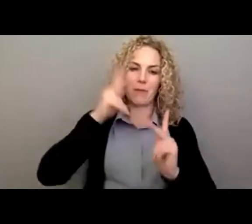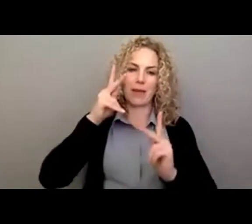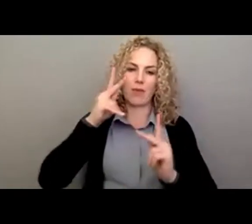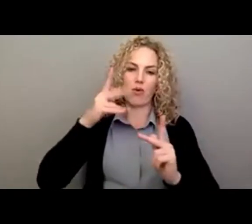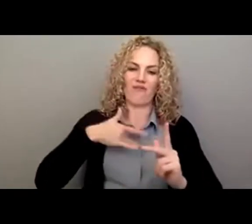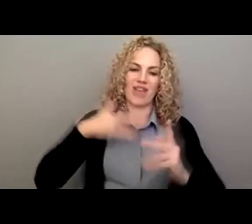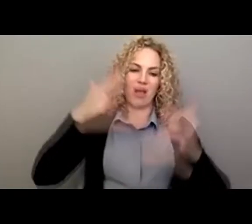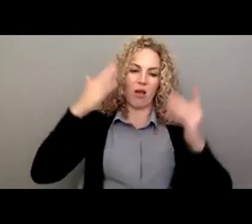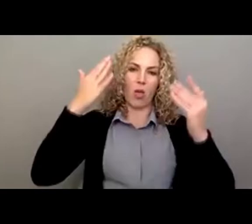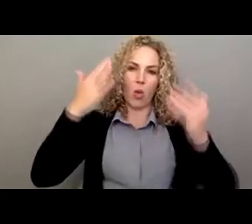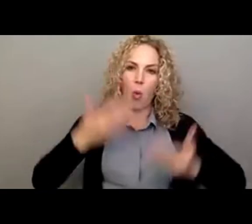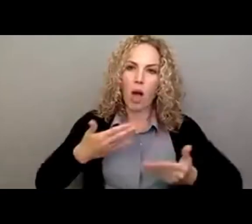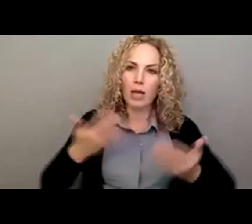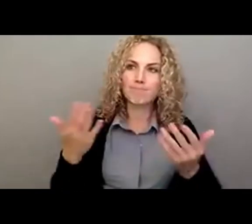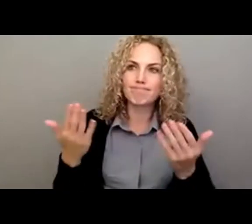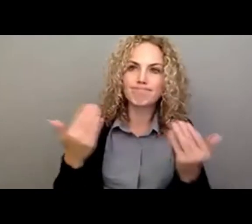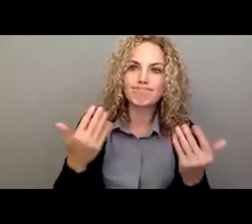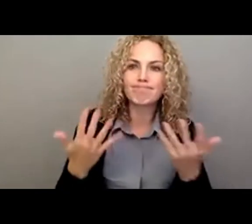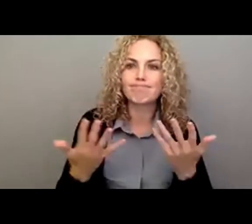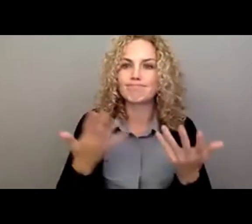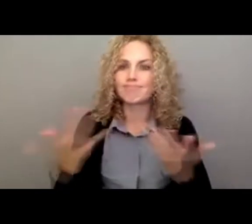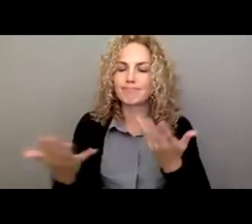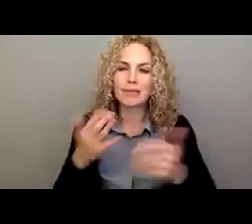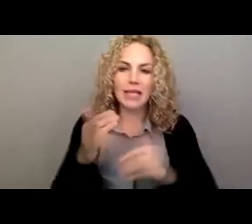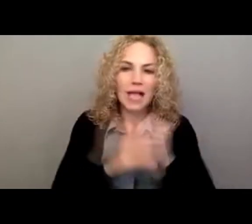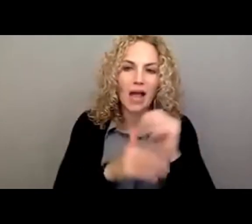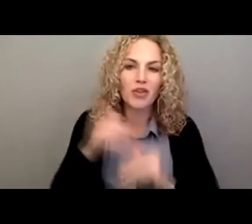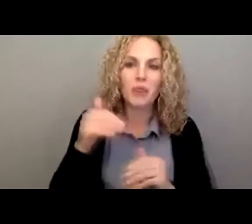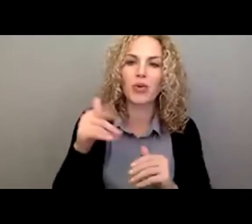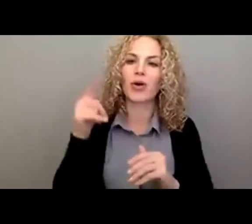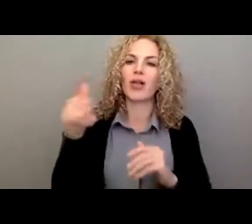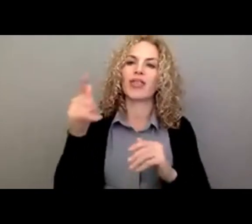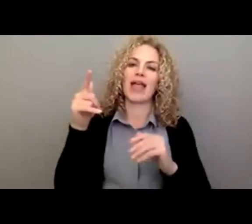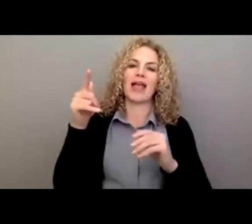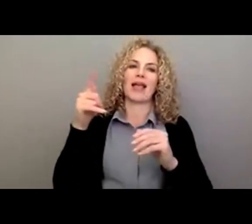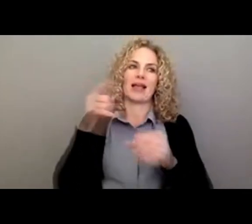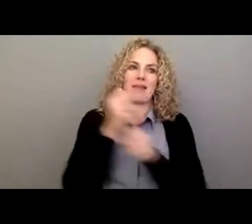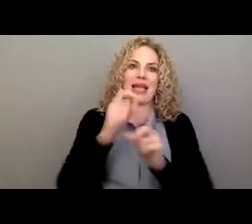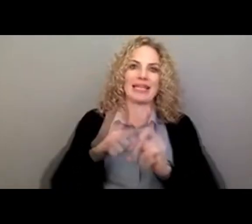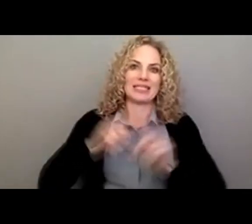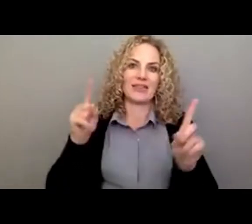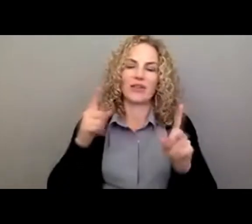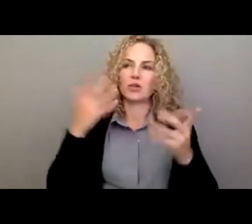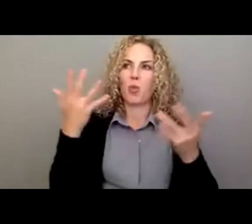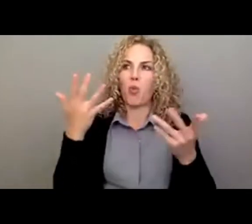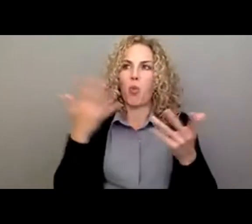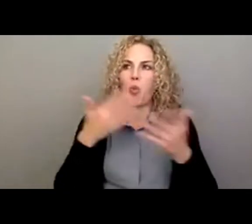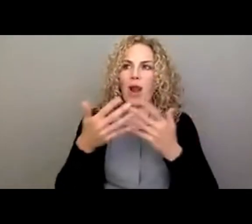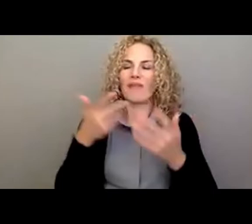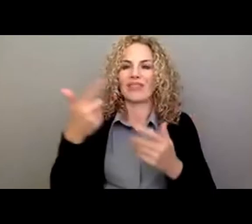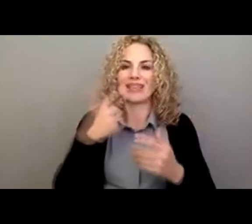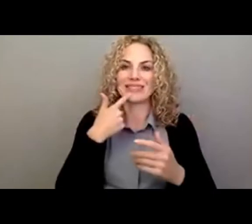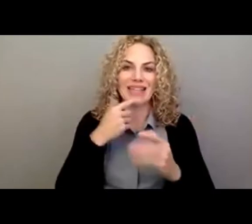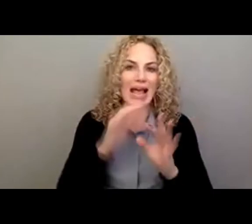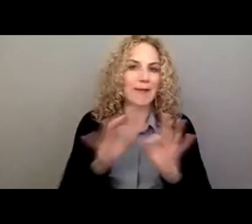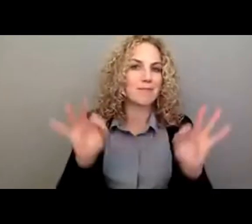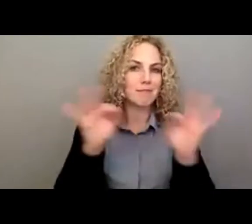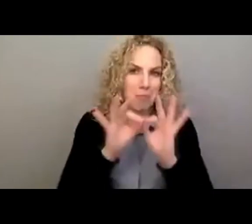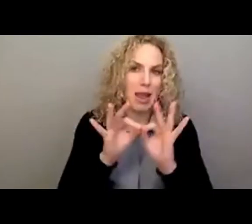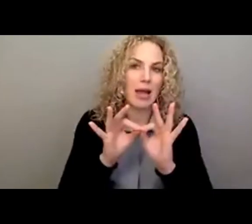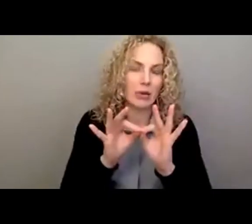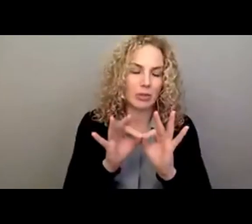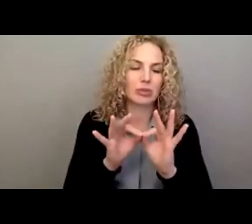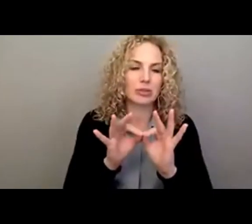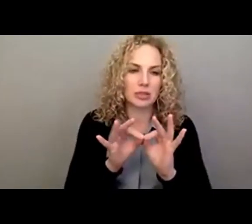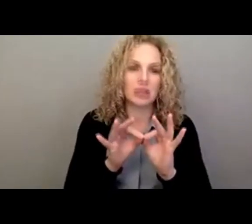and they can make a difference with where they what they have to say matters. And, and that, again, is